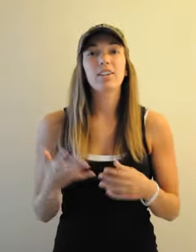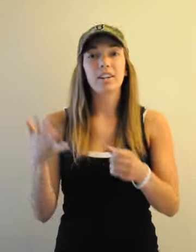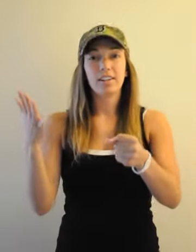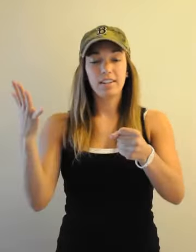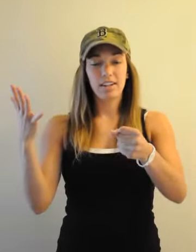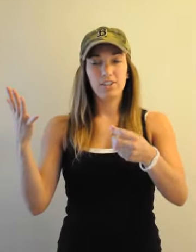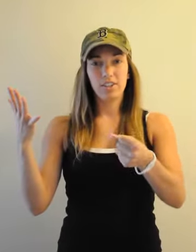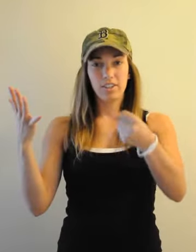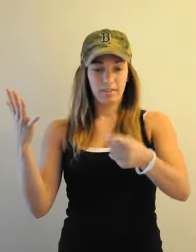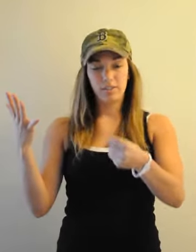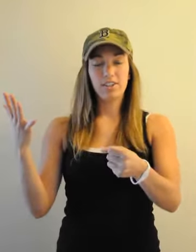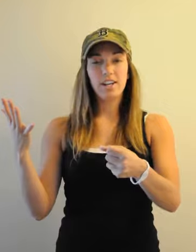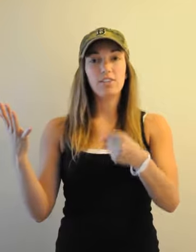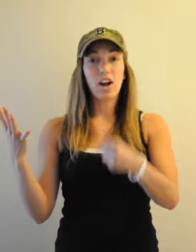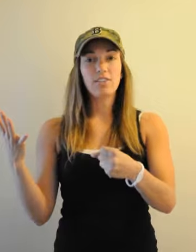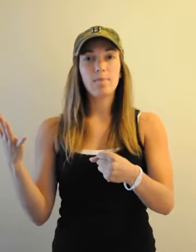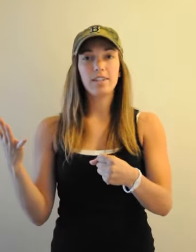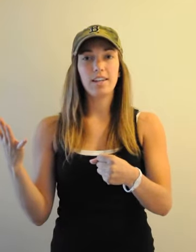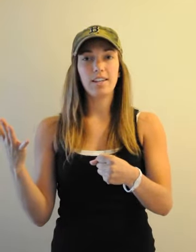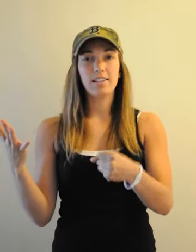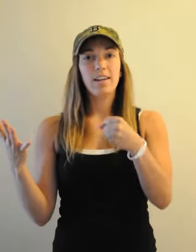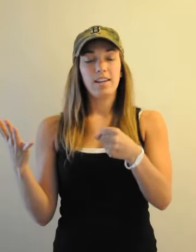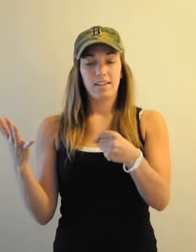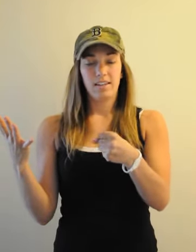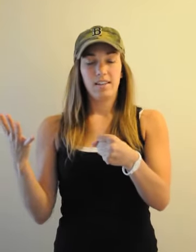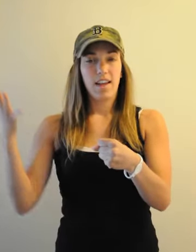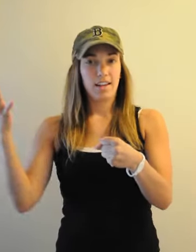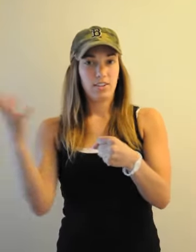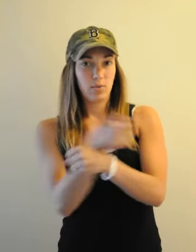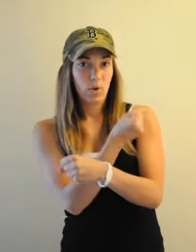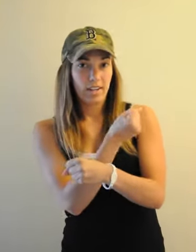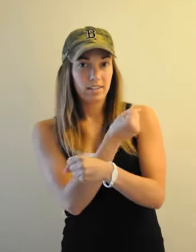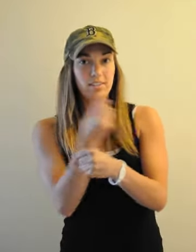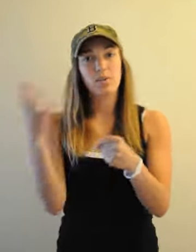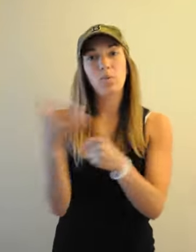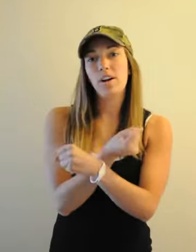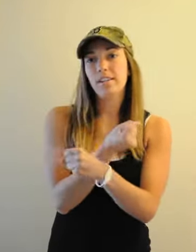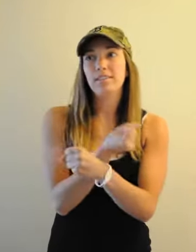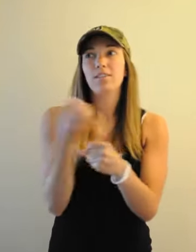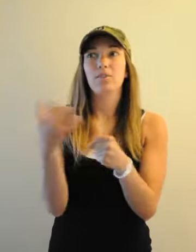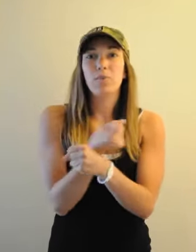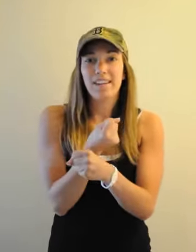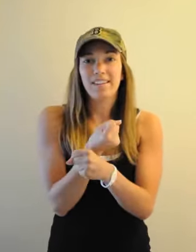you're going to, here's your, you take your non-dominant hand and win. To one, or win,